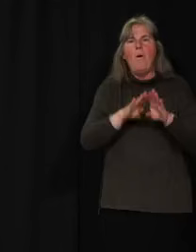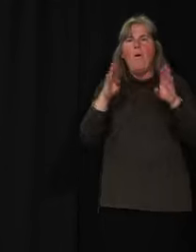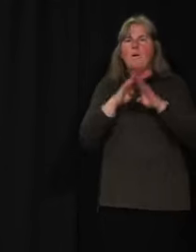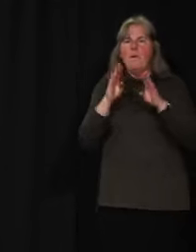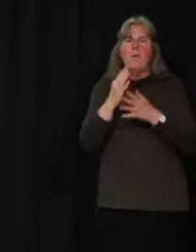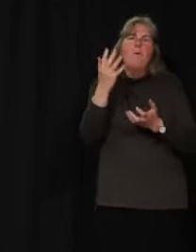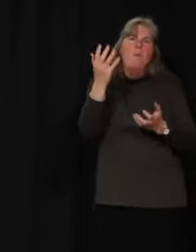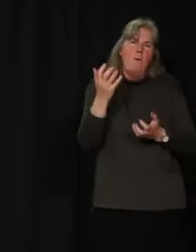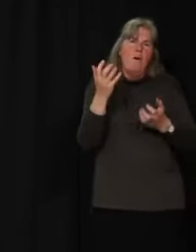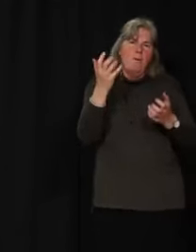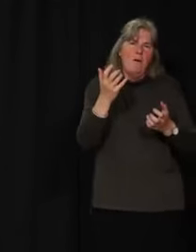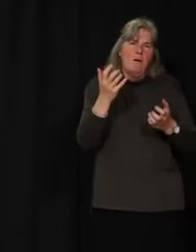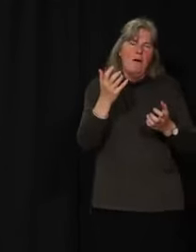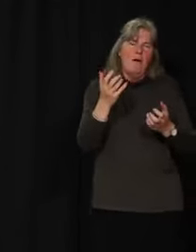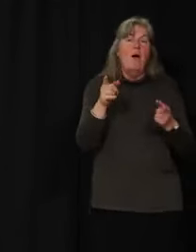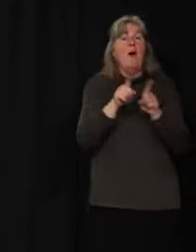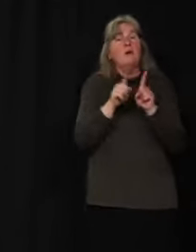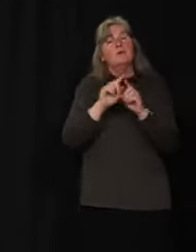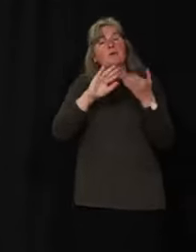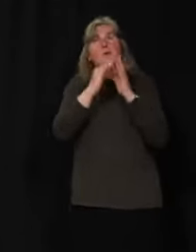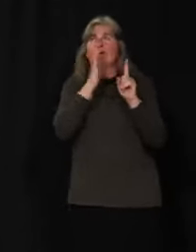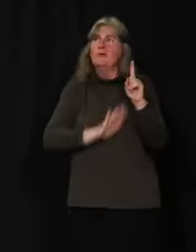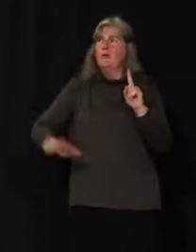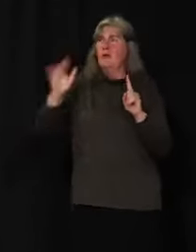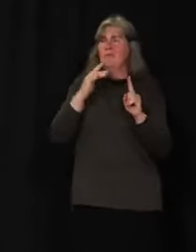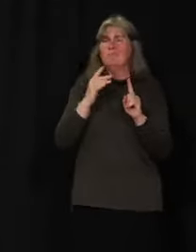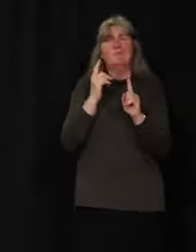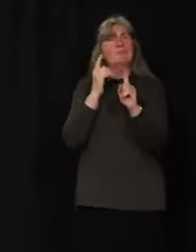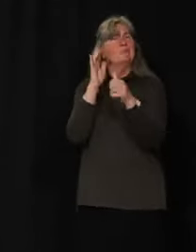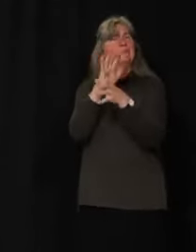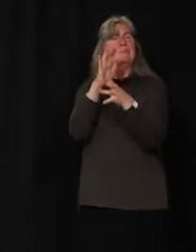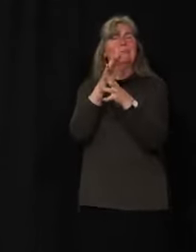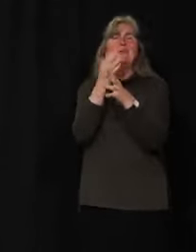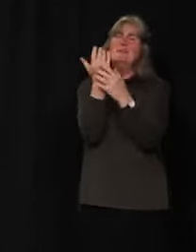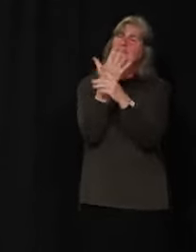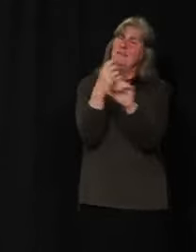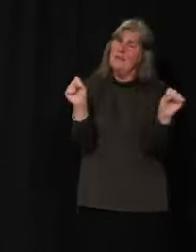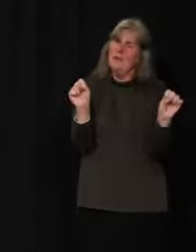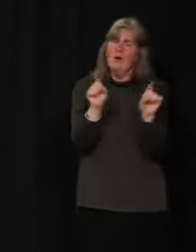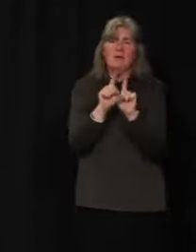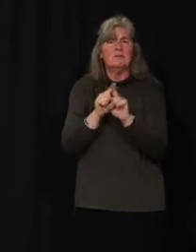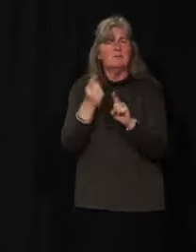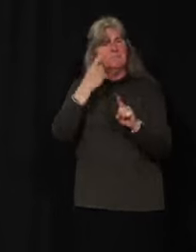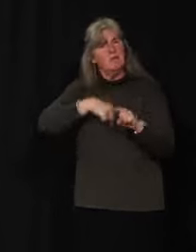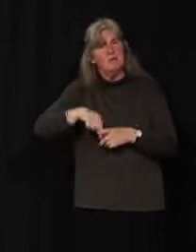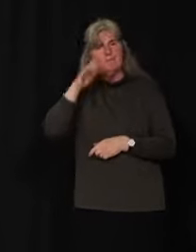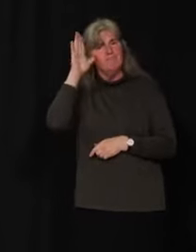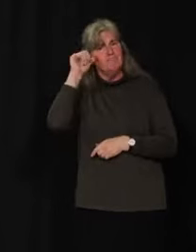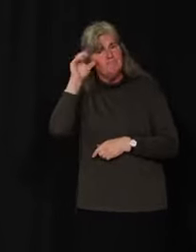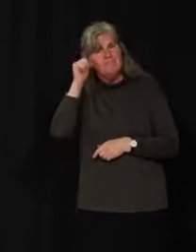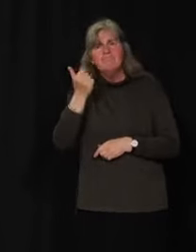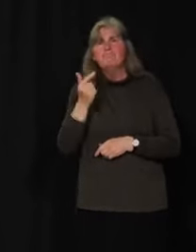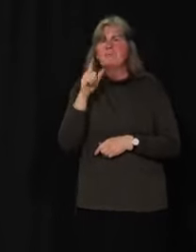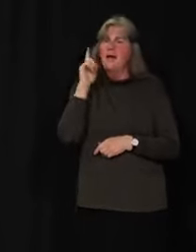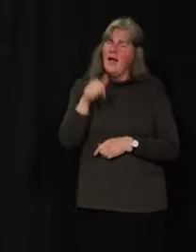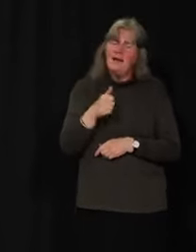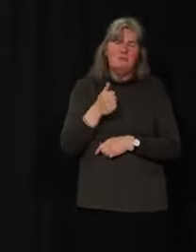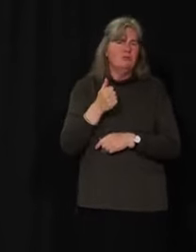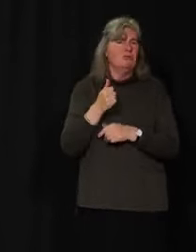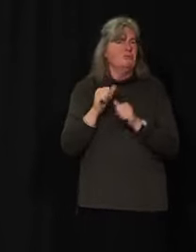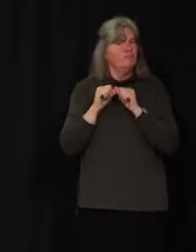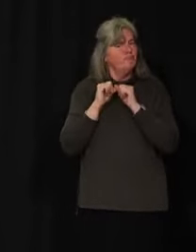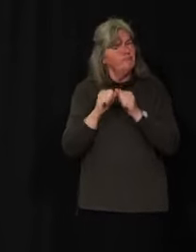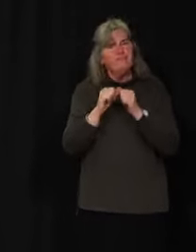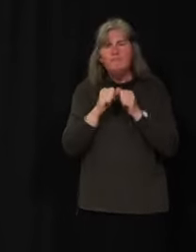desire for their communities to remain safe. We must remain diligent in the fight against this virus. This